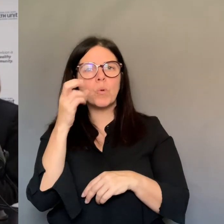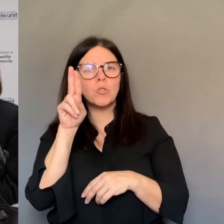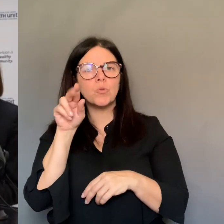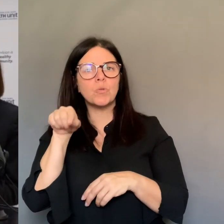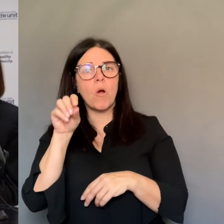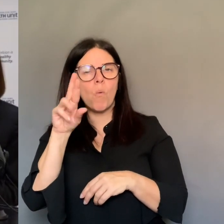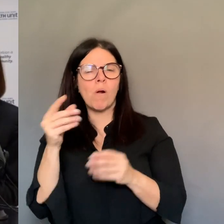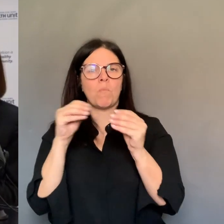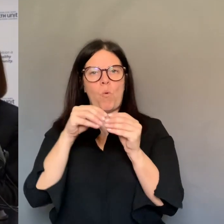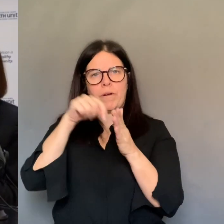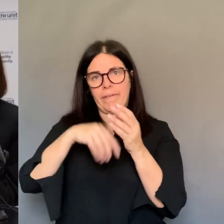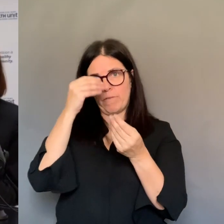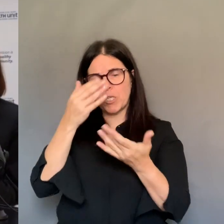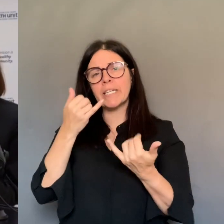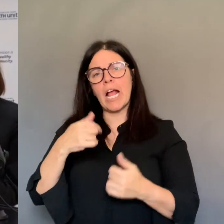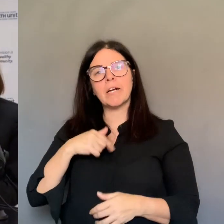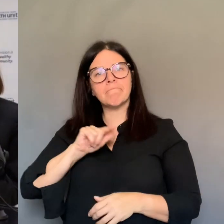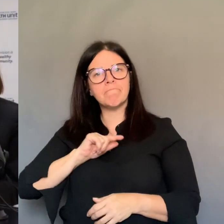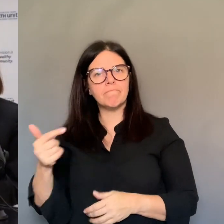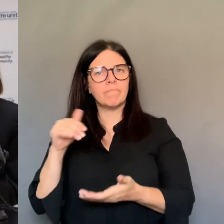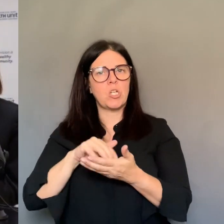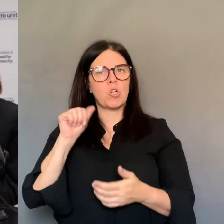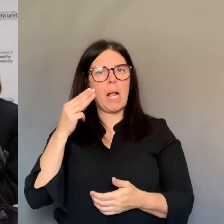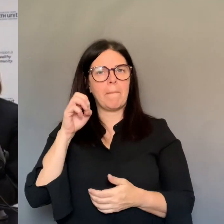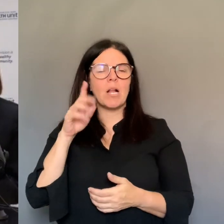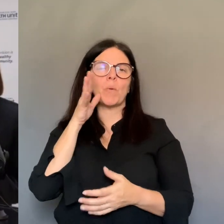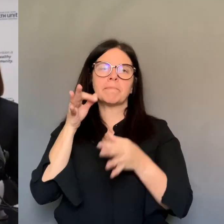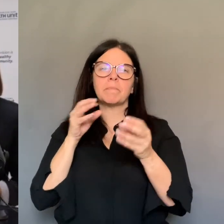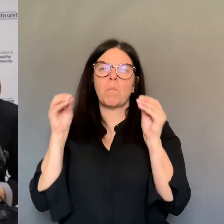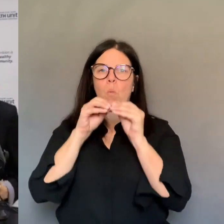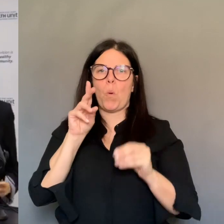of health, for further updates regarding COVID-19.